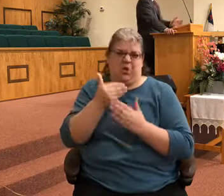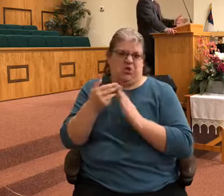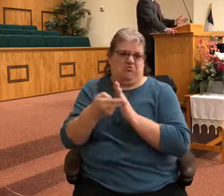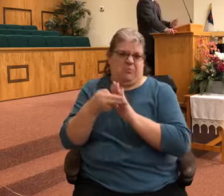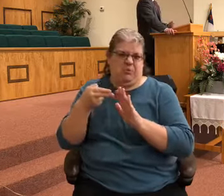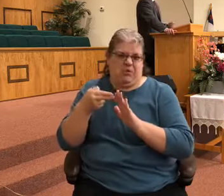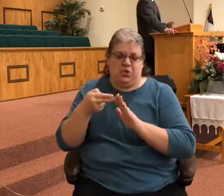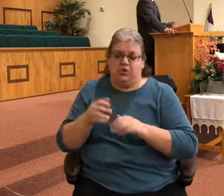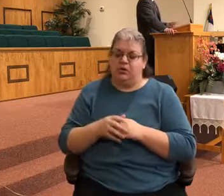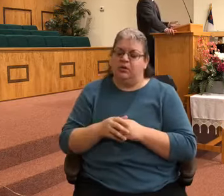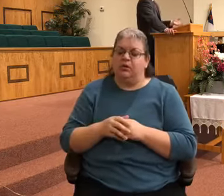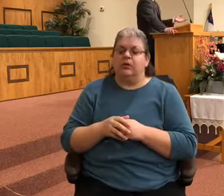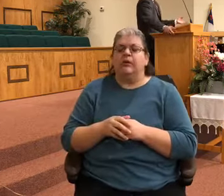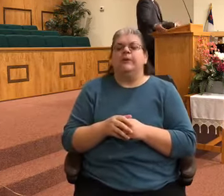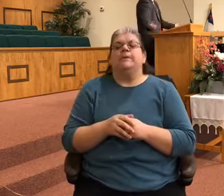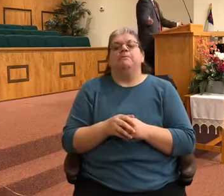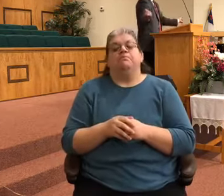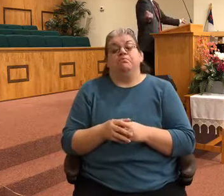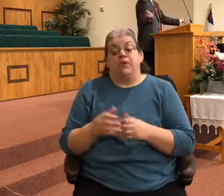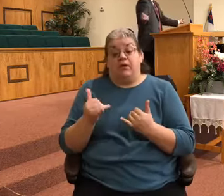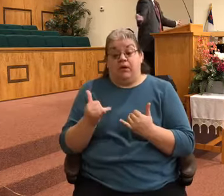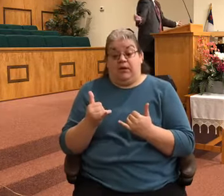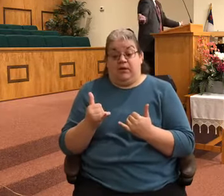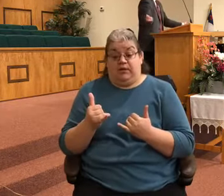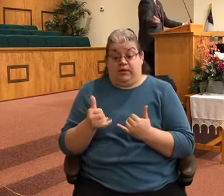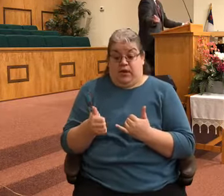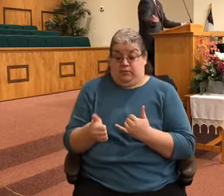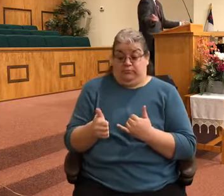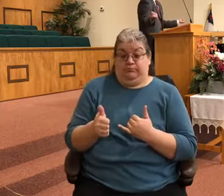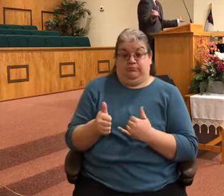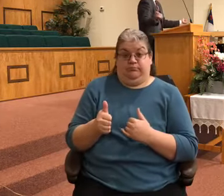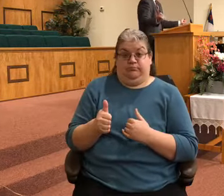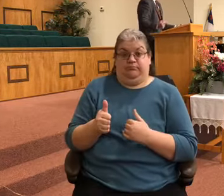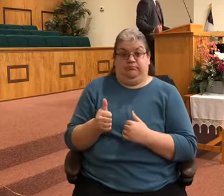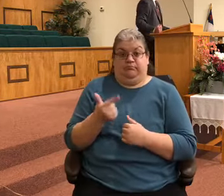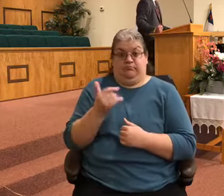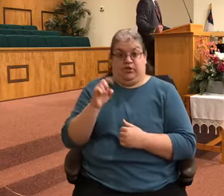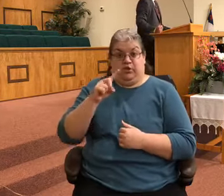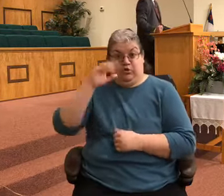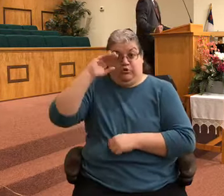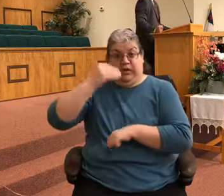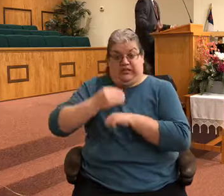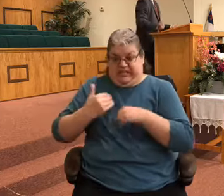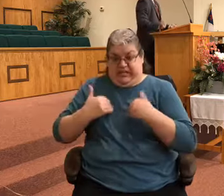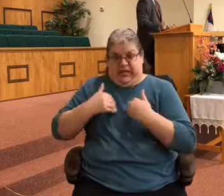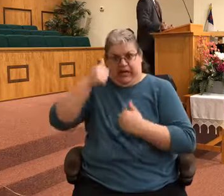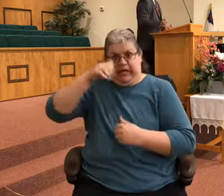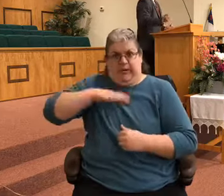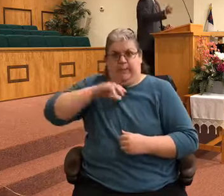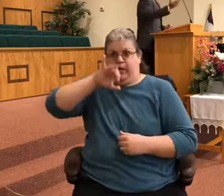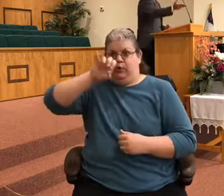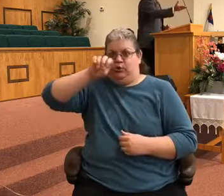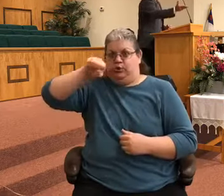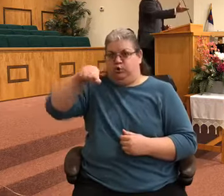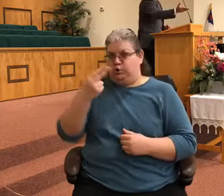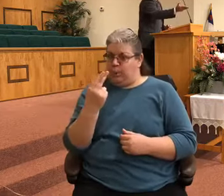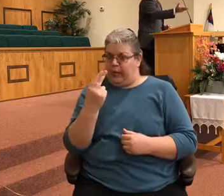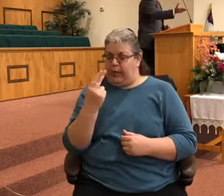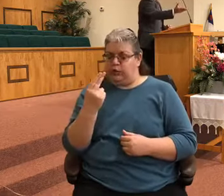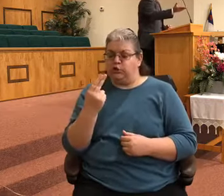showed him grace. And now he is at the throne of this Joash, this young man. And he takes the throne and he knows the prophet of Israel